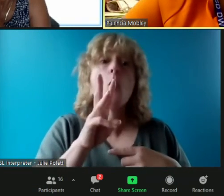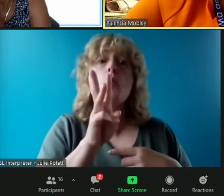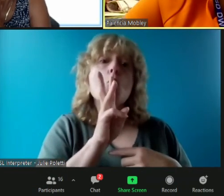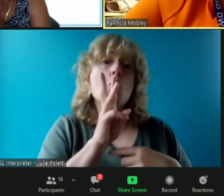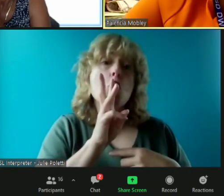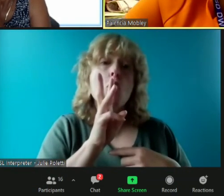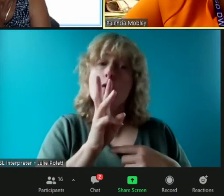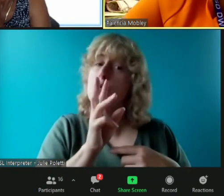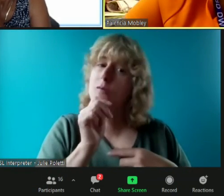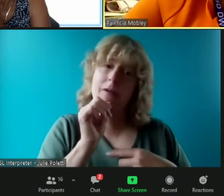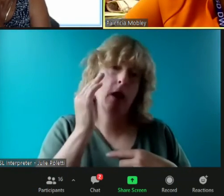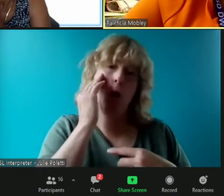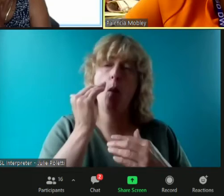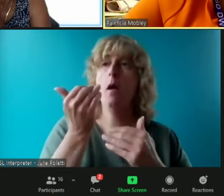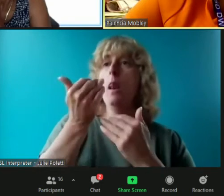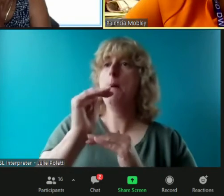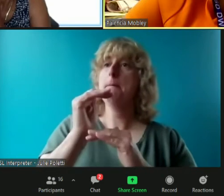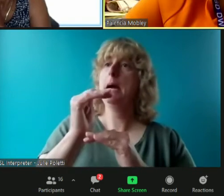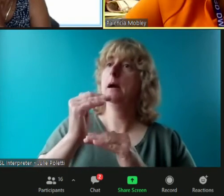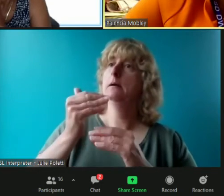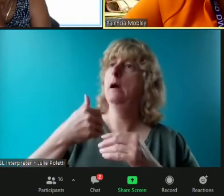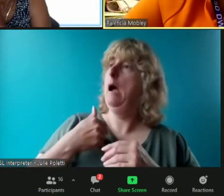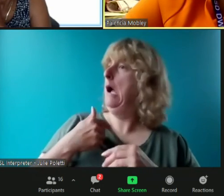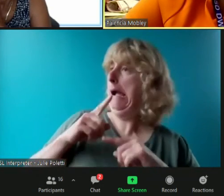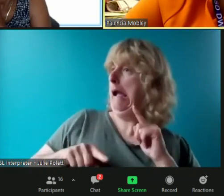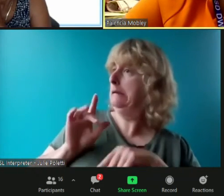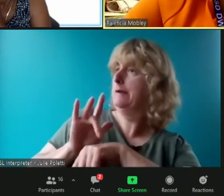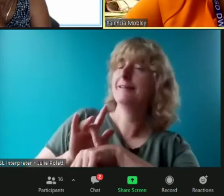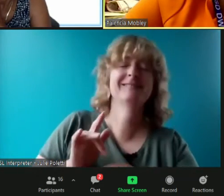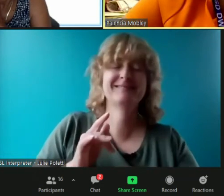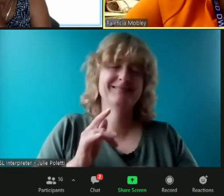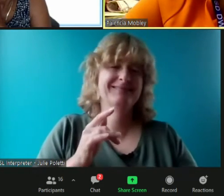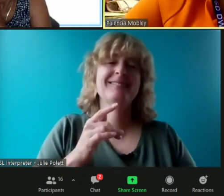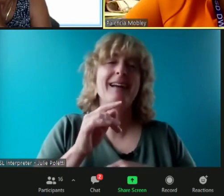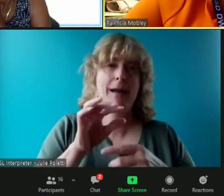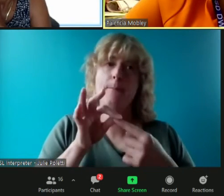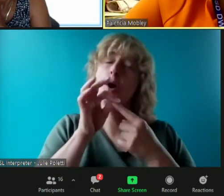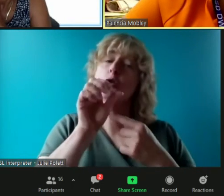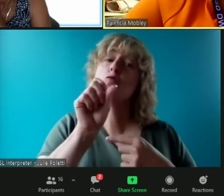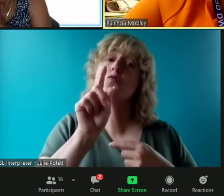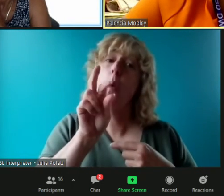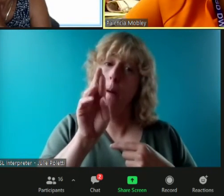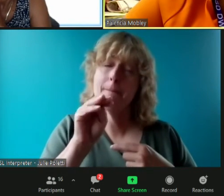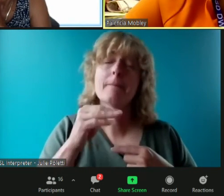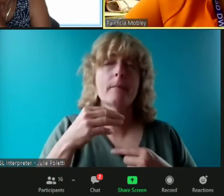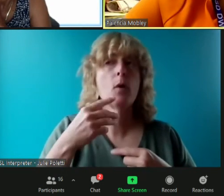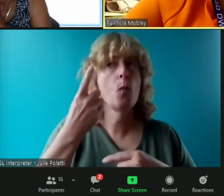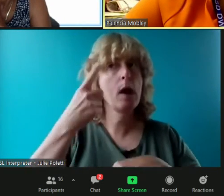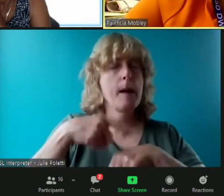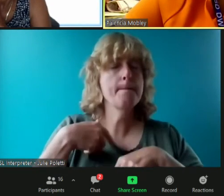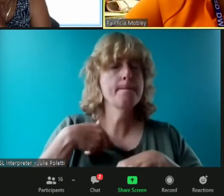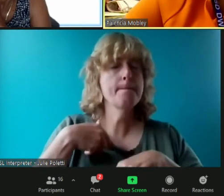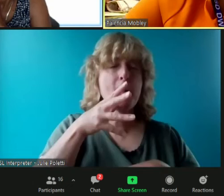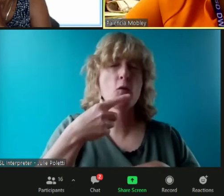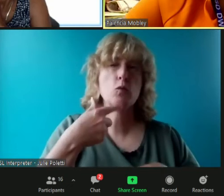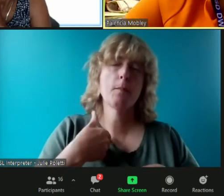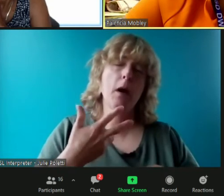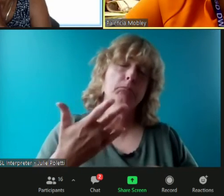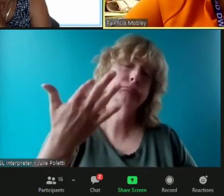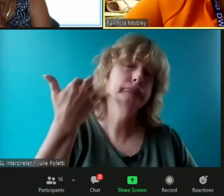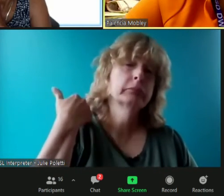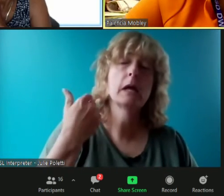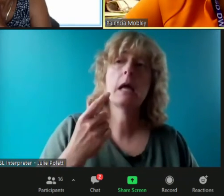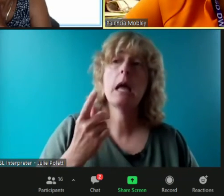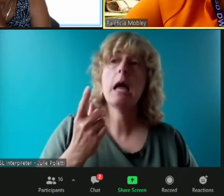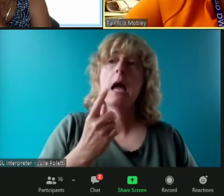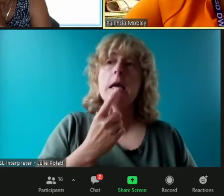it's going to get to something my mother taught me long ago that i hear every time i think about doing something with work water always seeks